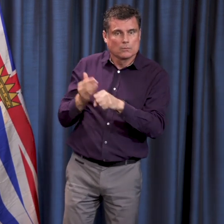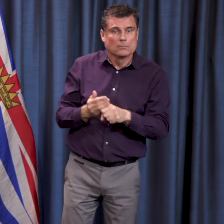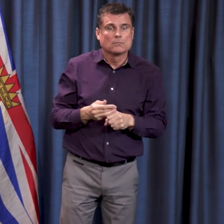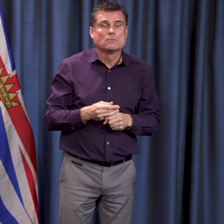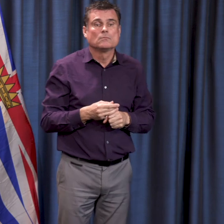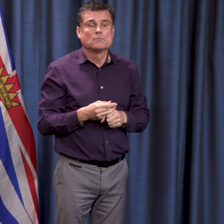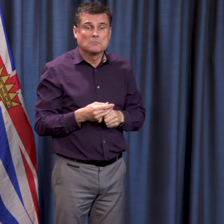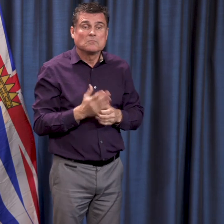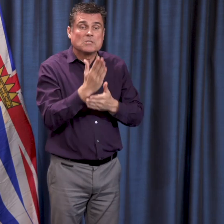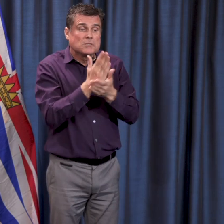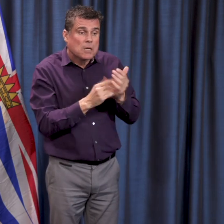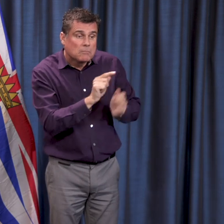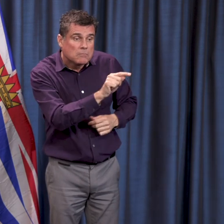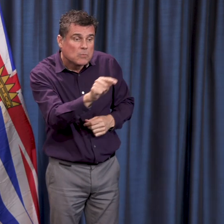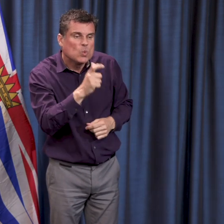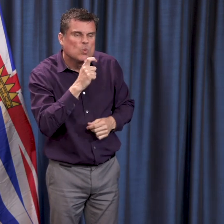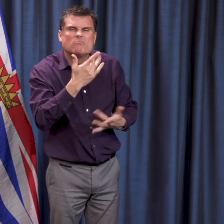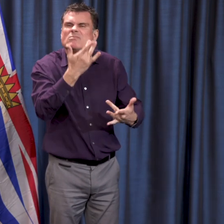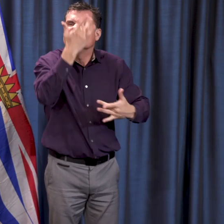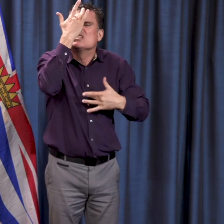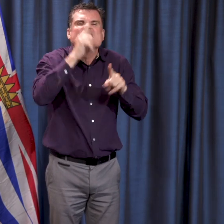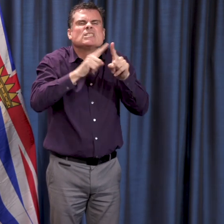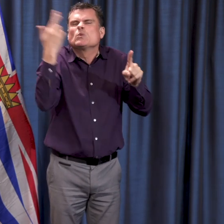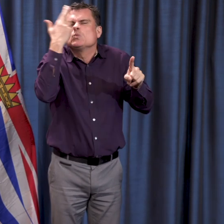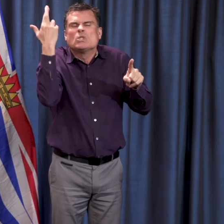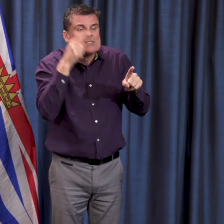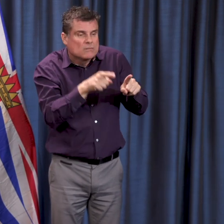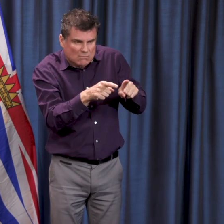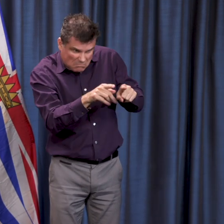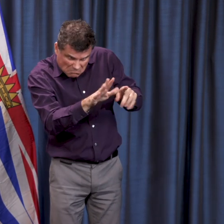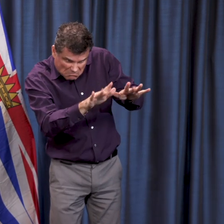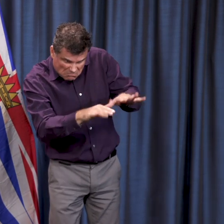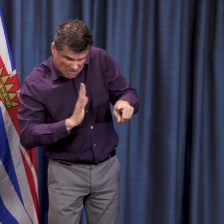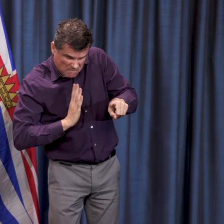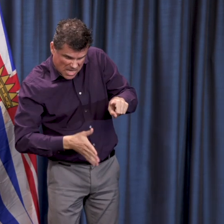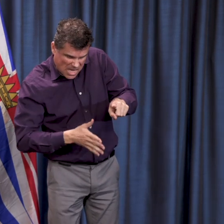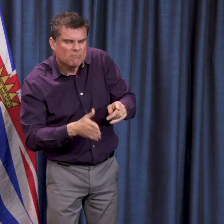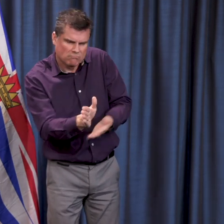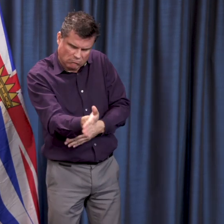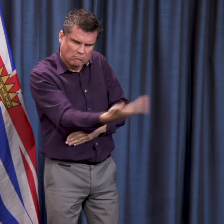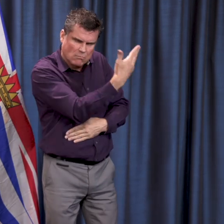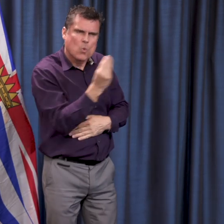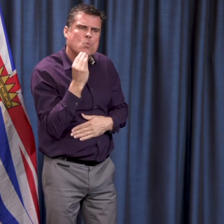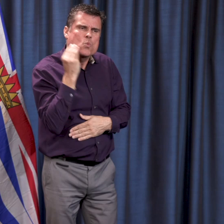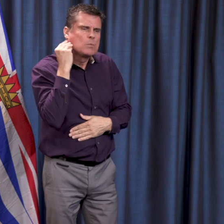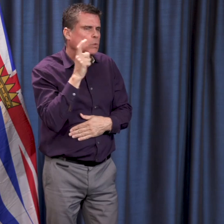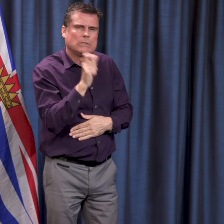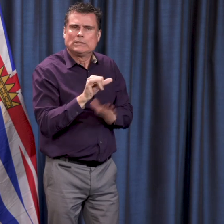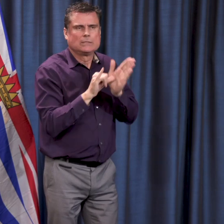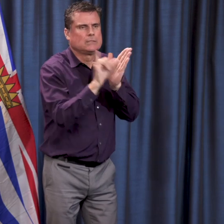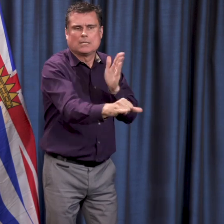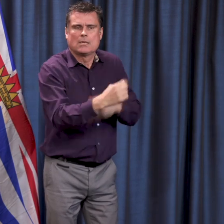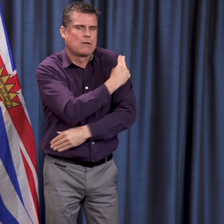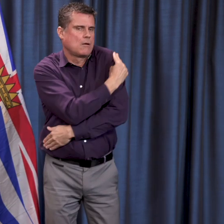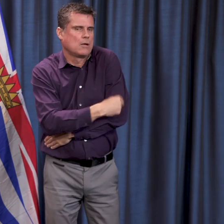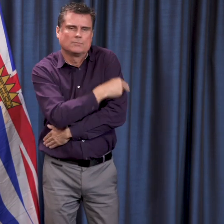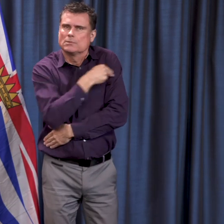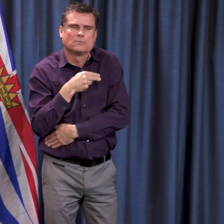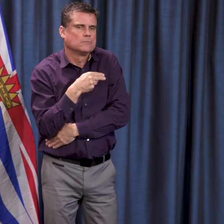And so there are now 3,866 available beds. That our current occupancy is about